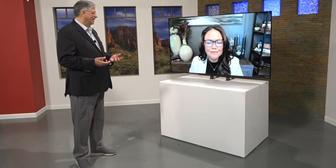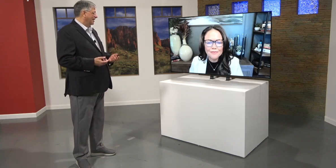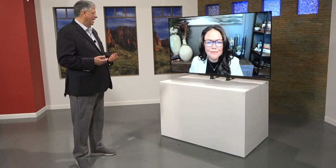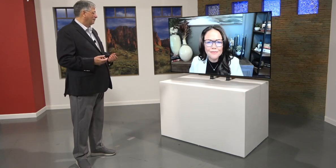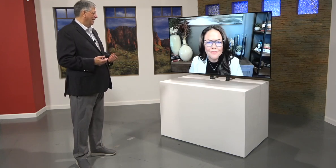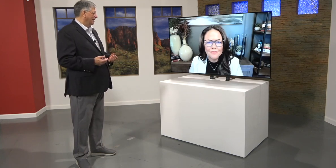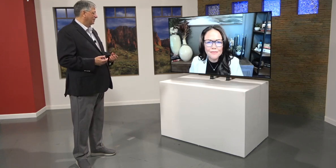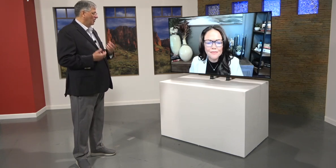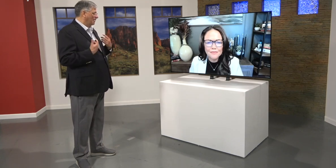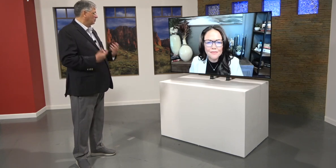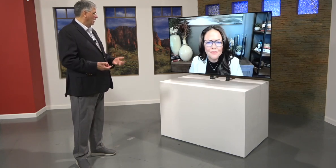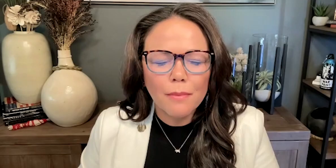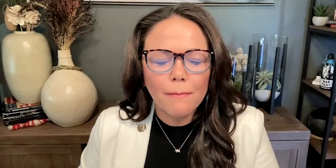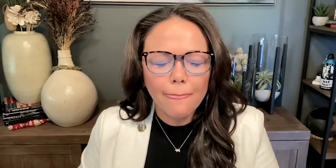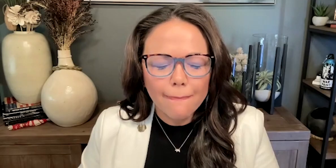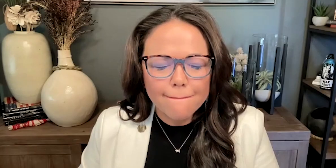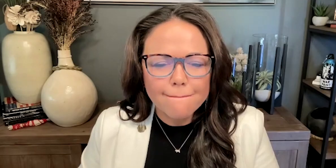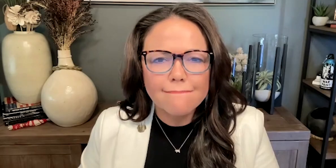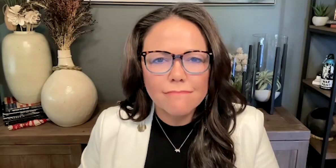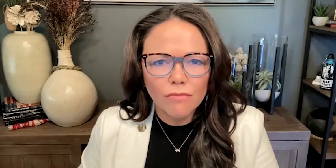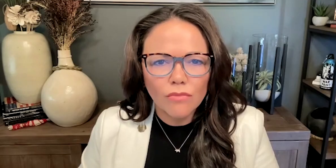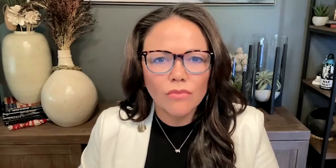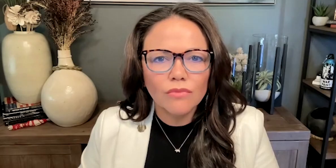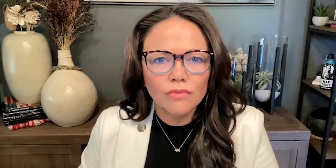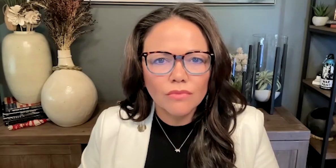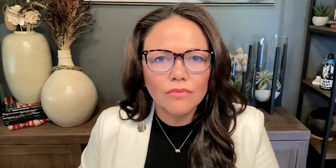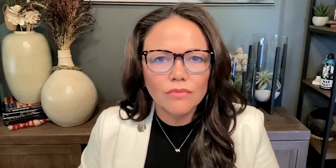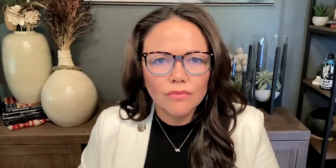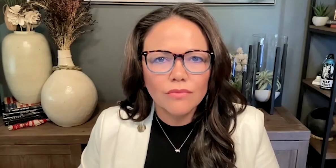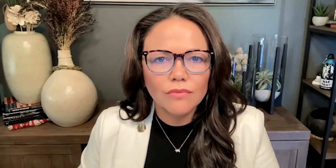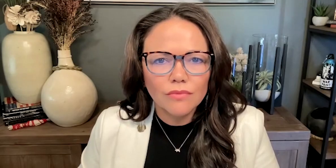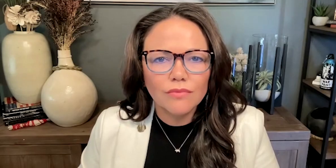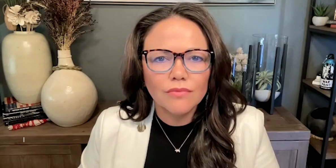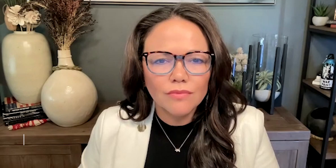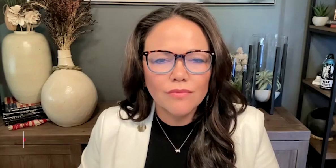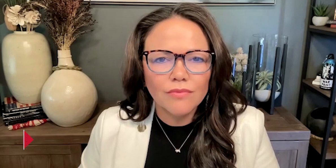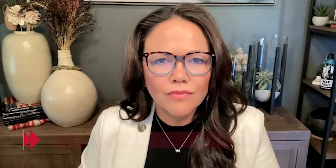It was late in the campaign and tribes weighed in and said they'd really like to keep the governor.